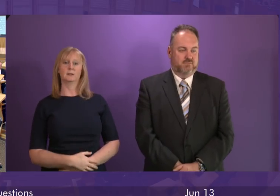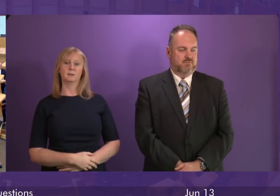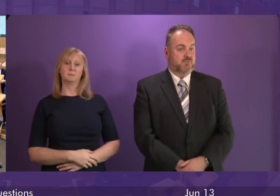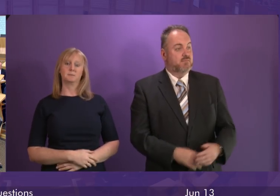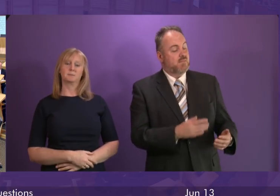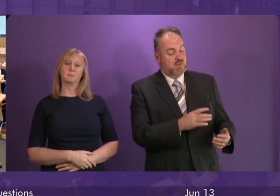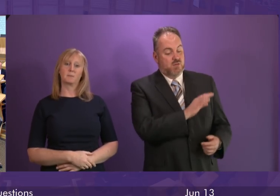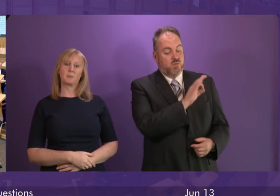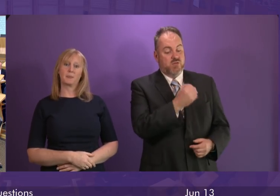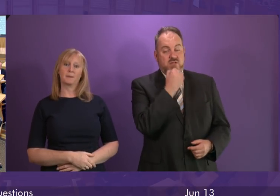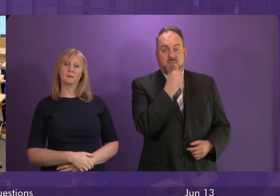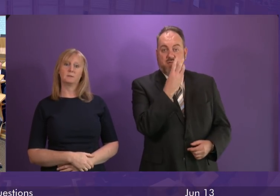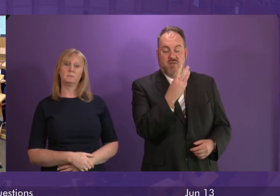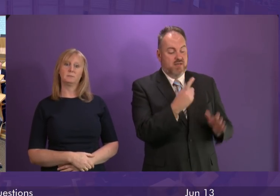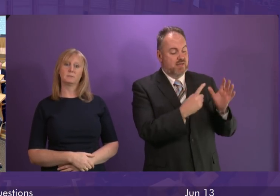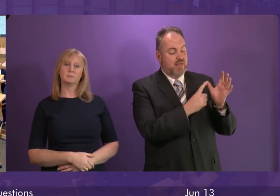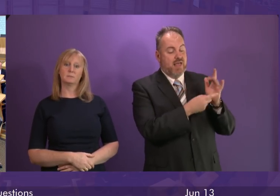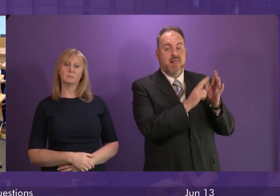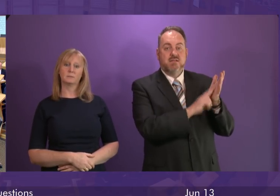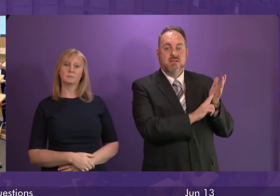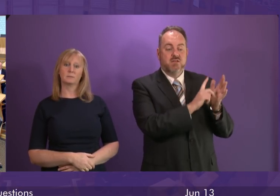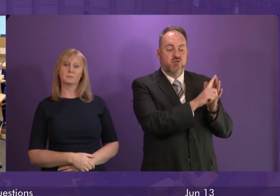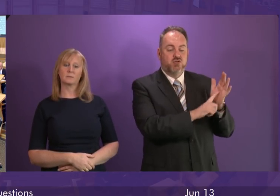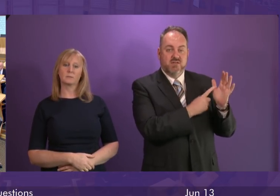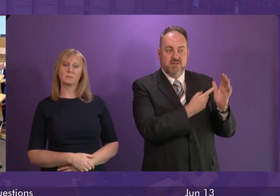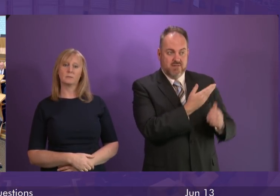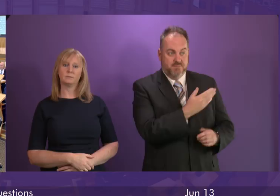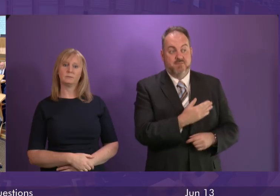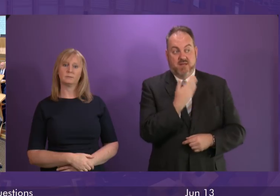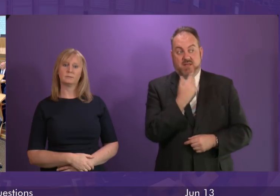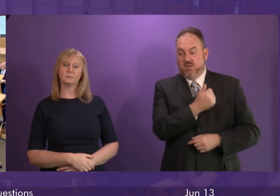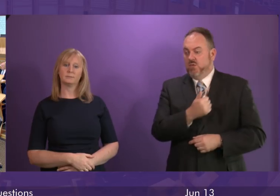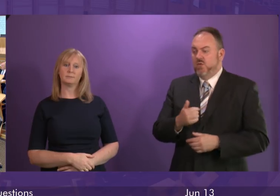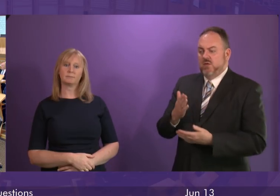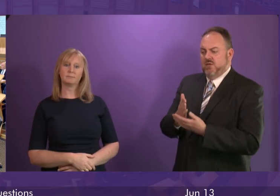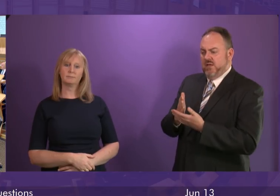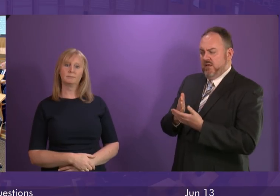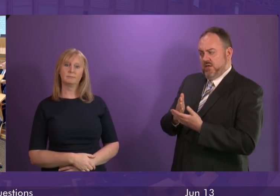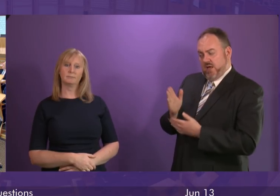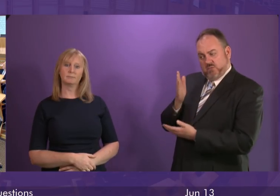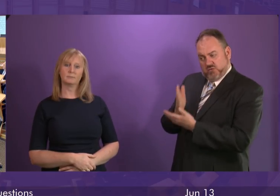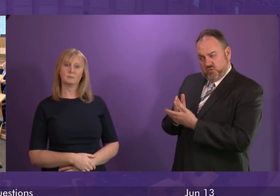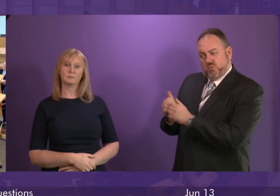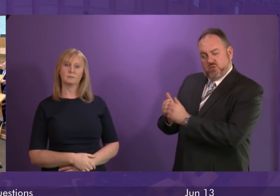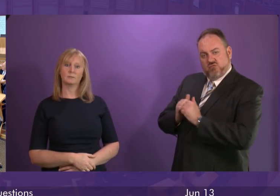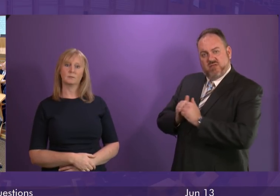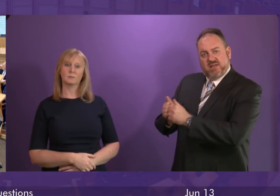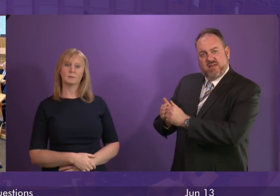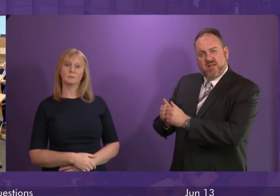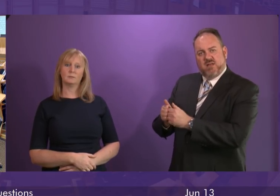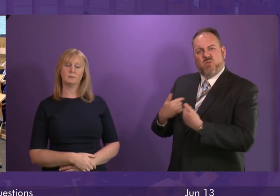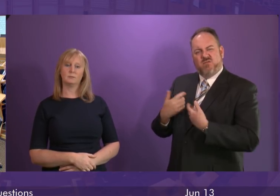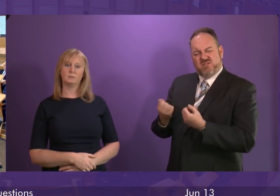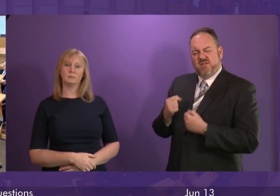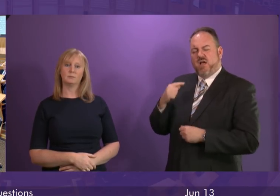And question number three, Alison Johnson. Thank you. Like me, the First Minister will have received hundreds of emails